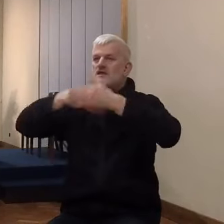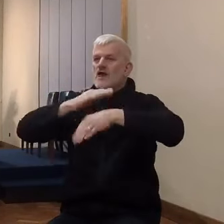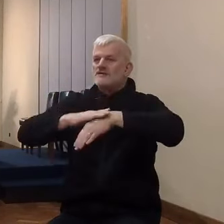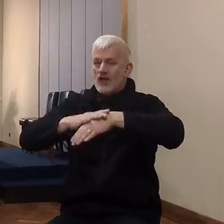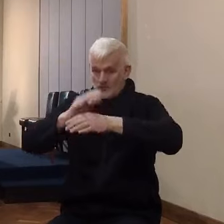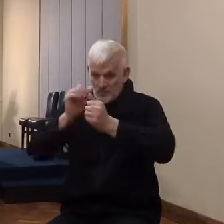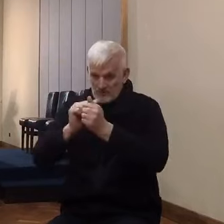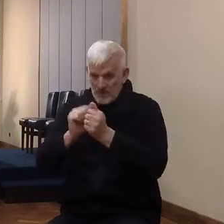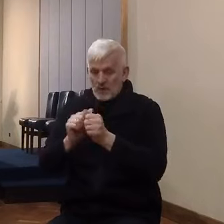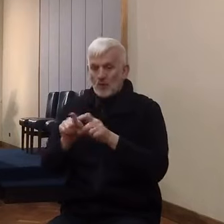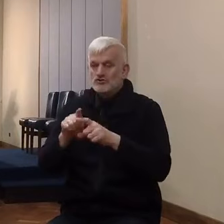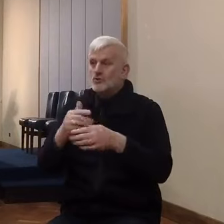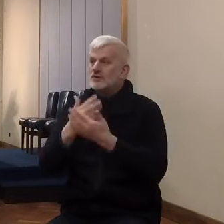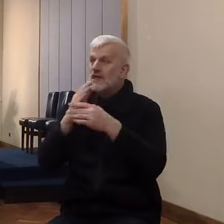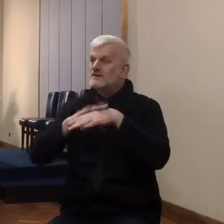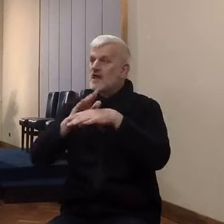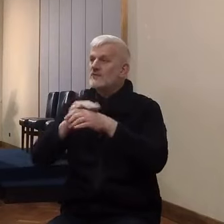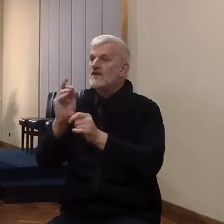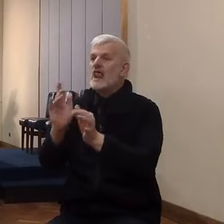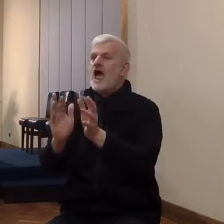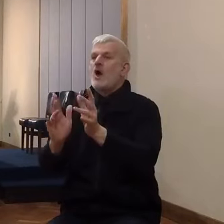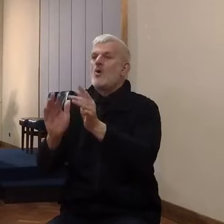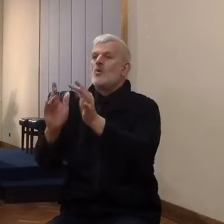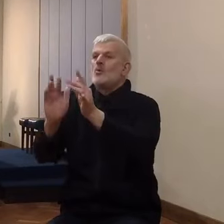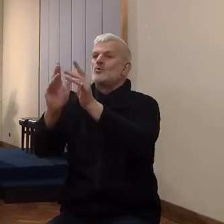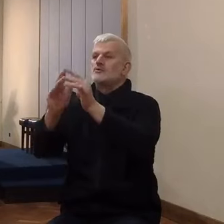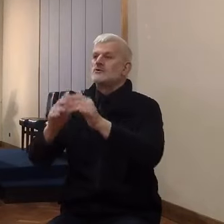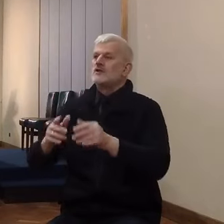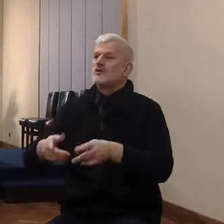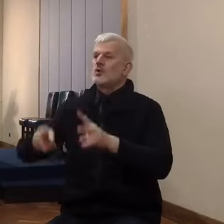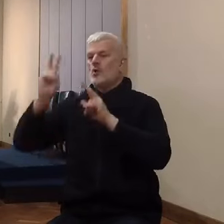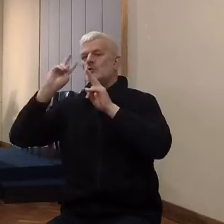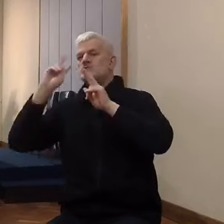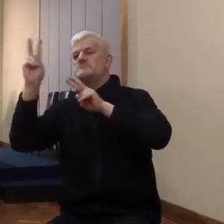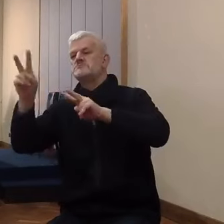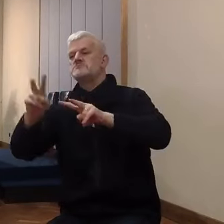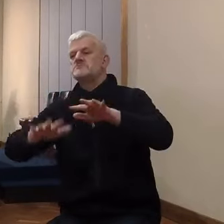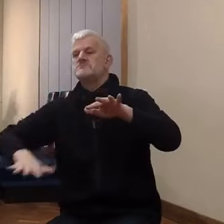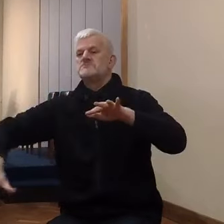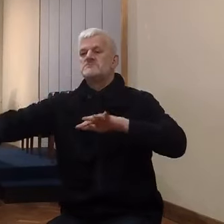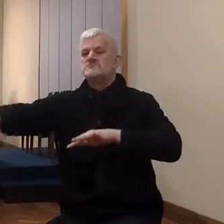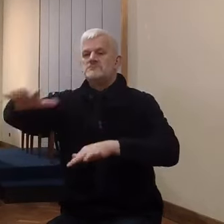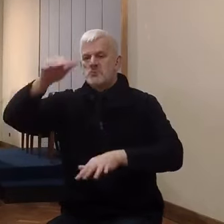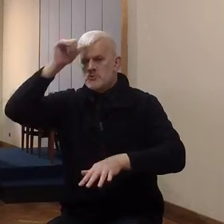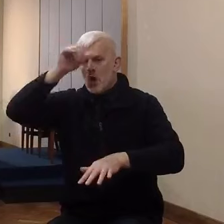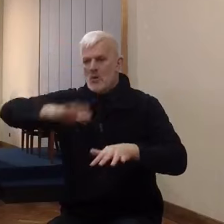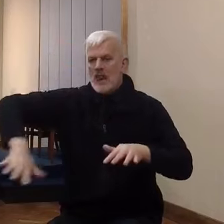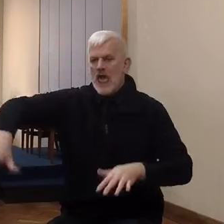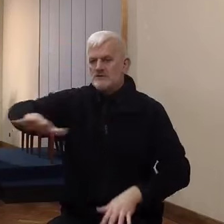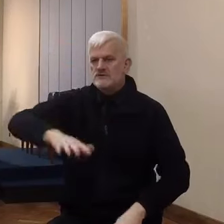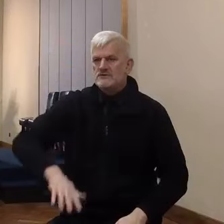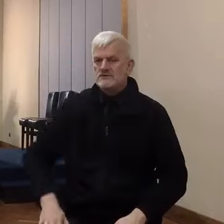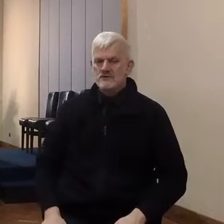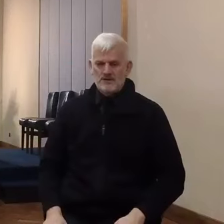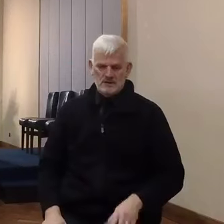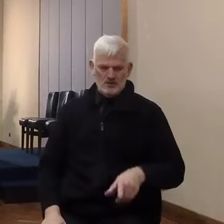cloud by day. And the Lord heard the voice of your words, your desire behind the sending of the